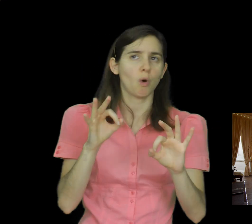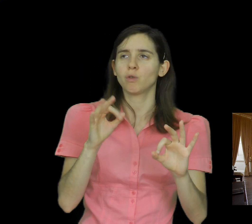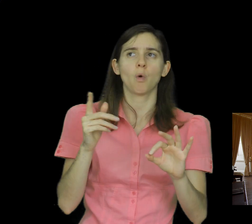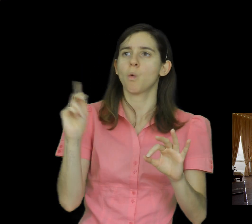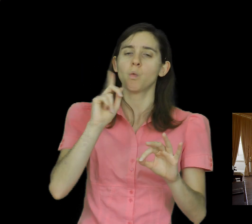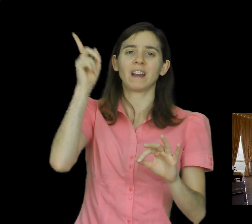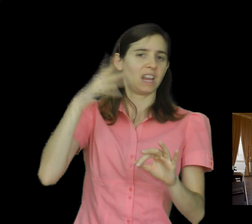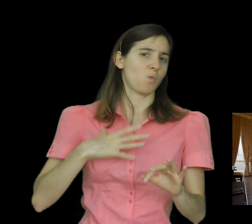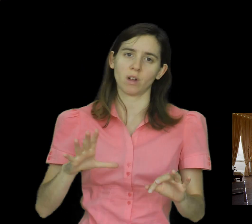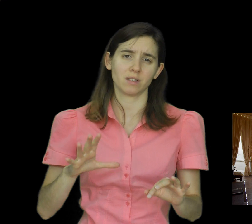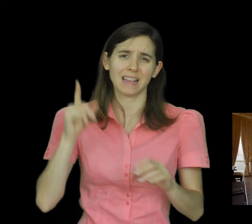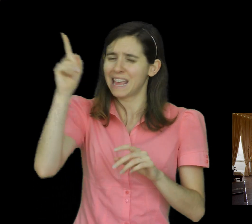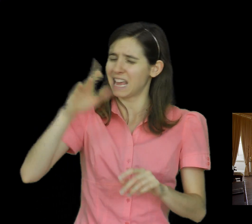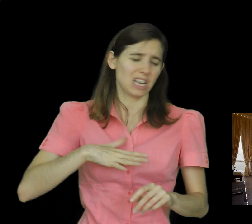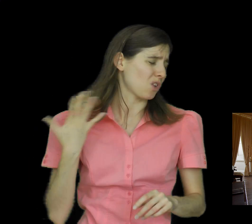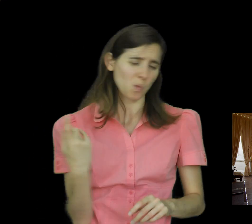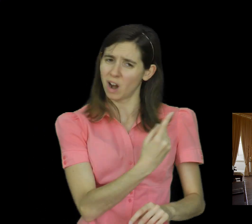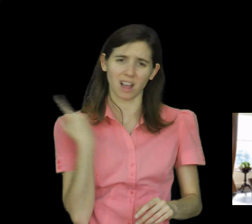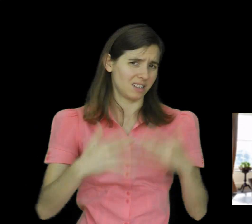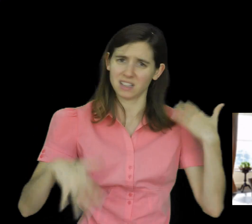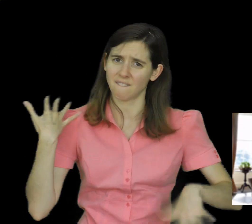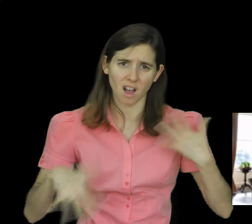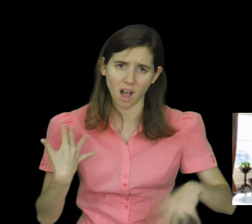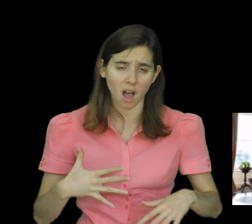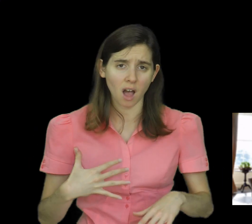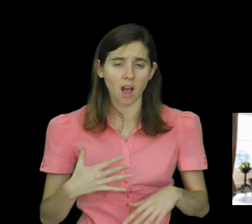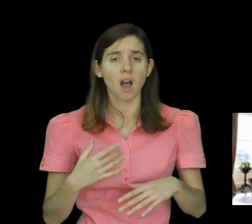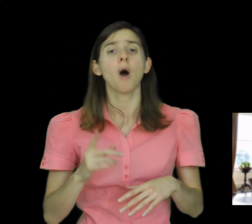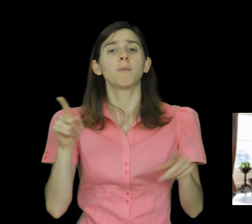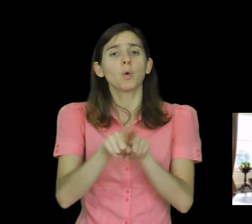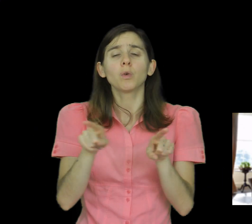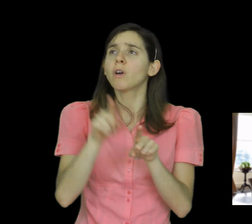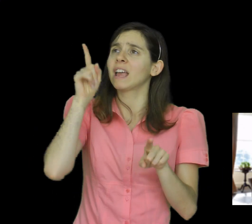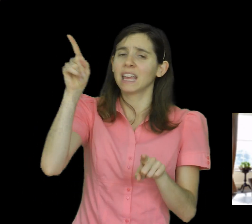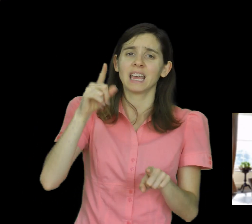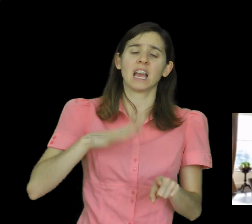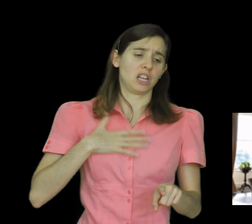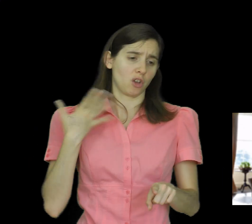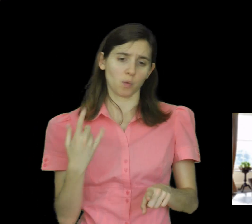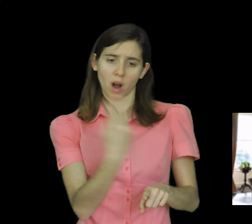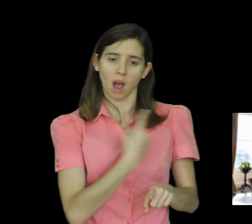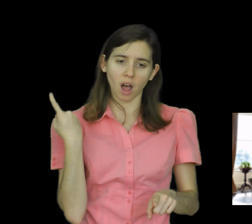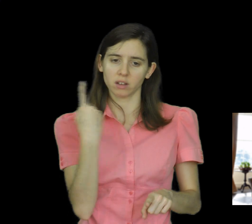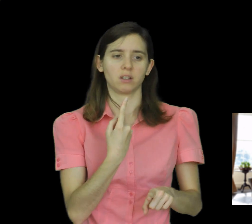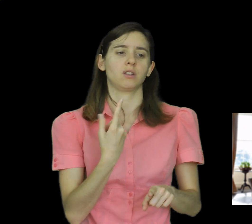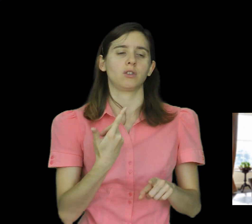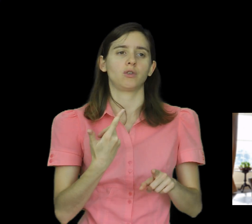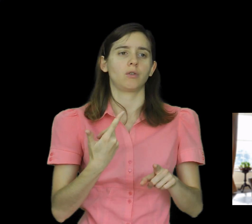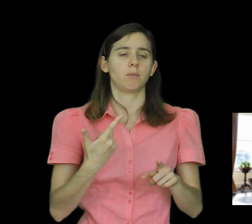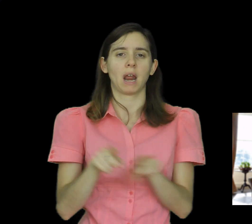8. does not want us to suffer, but neither does he want to make us slaves or robots. 9. To